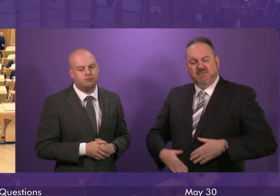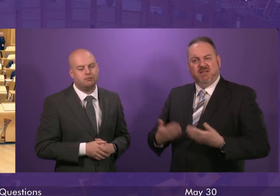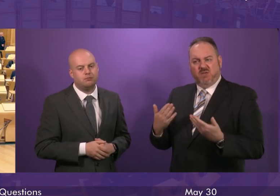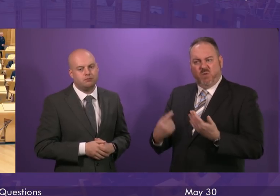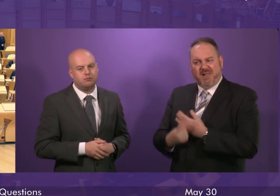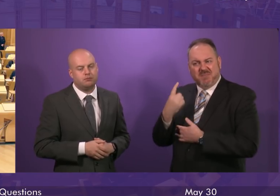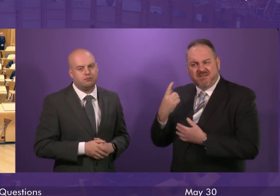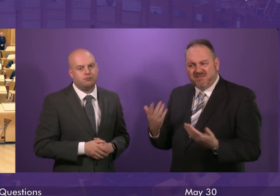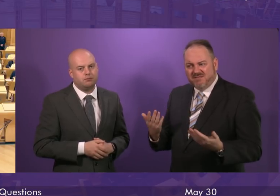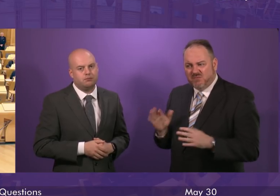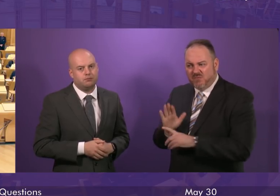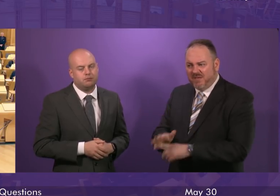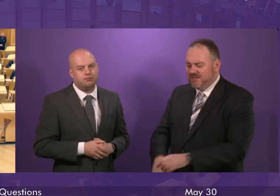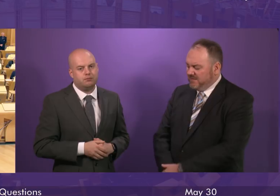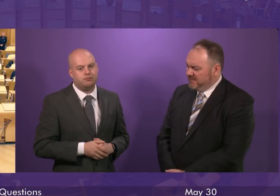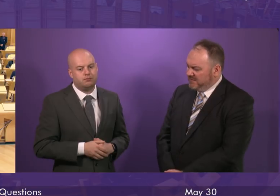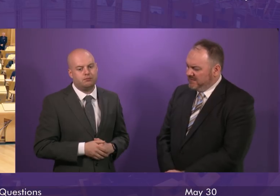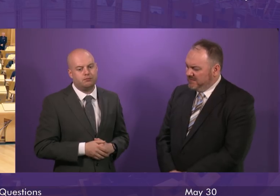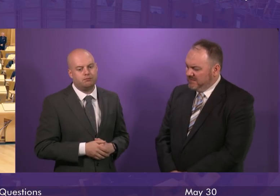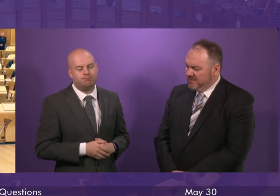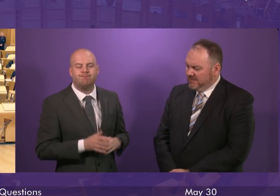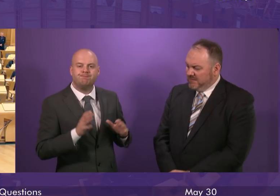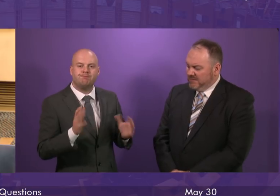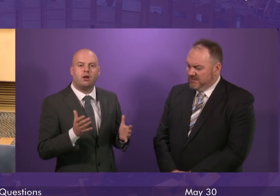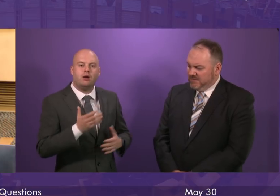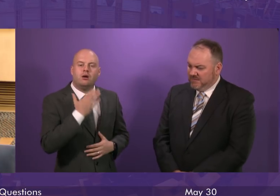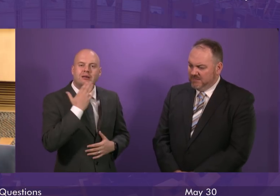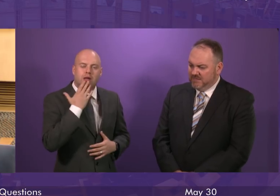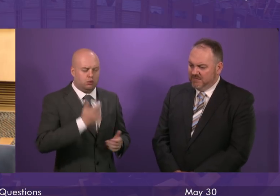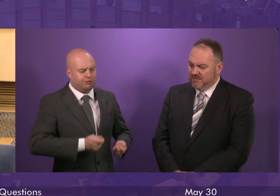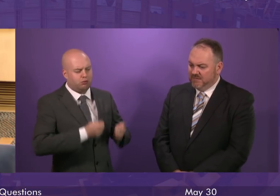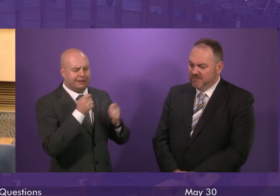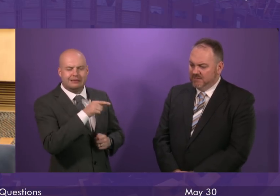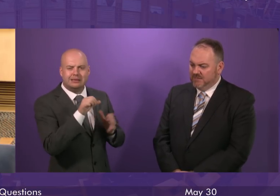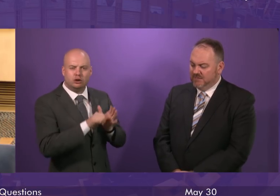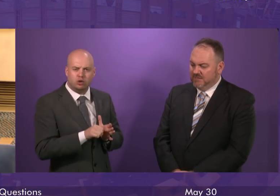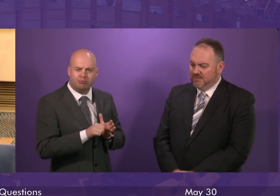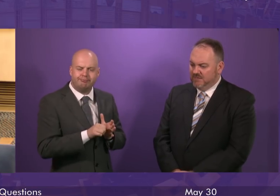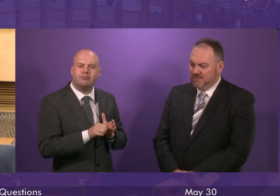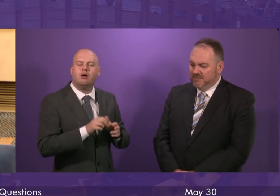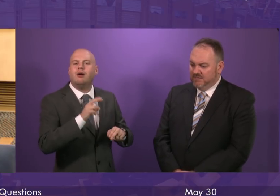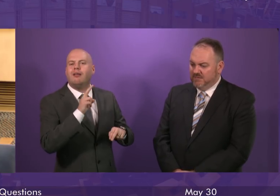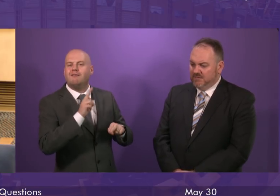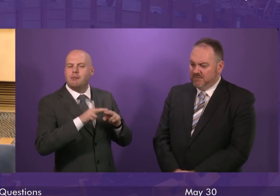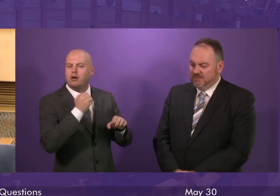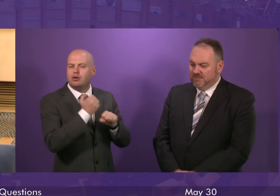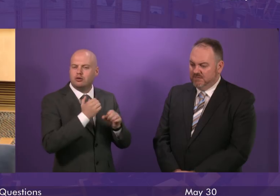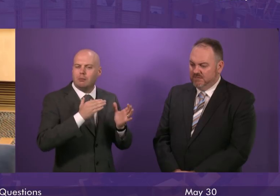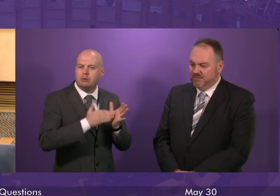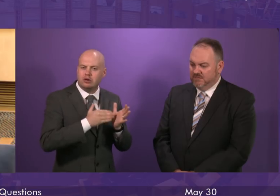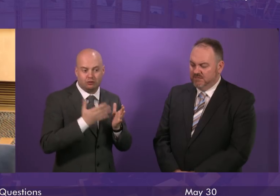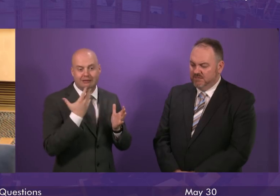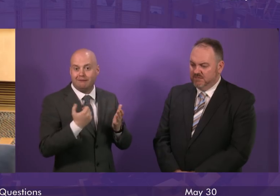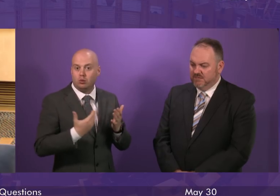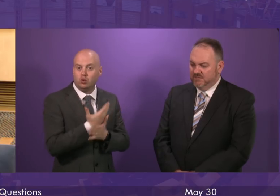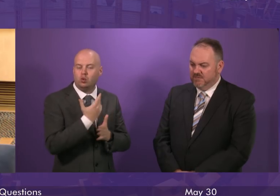minister I thank Gillian Martin for raising this issue I'm very pleased that we have now introduced the female genital mutilation protection and guidance bill which